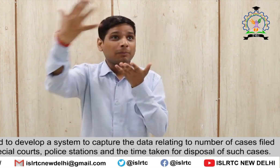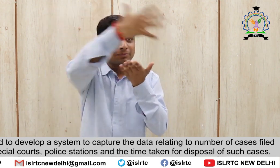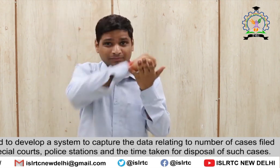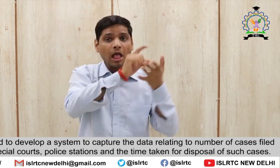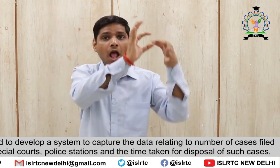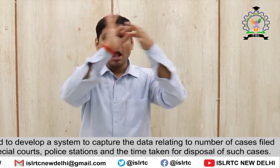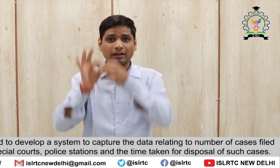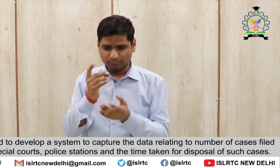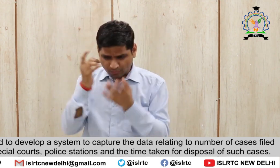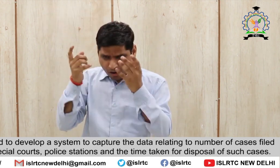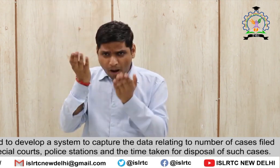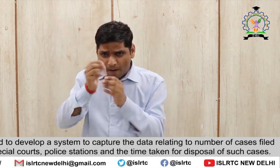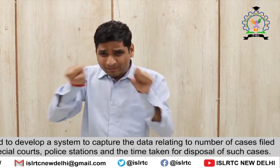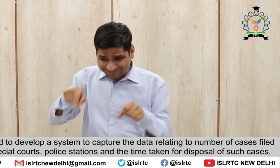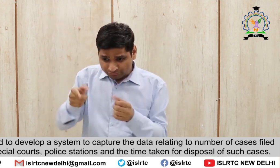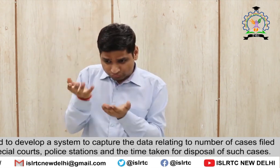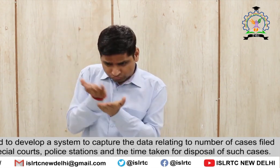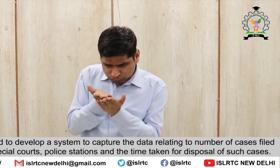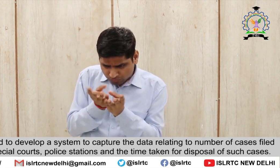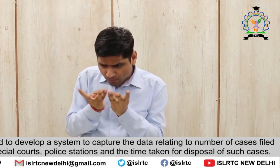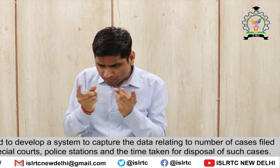And The time taken for disposal Of such cases